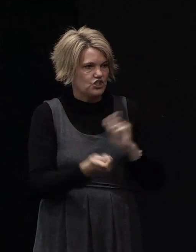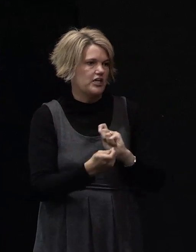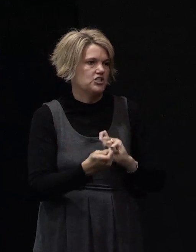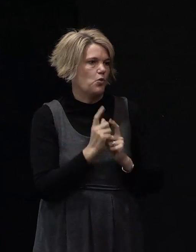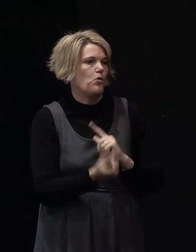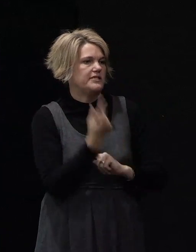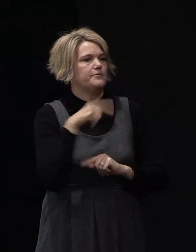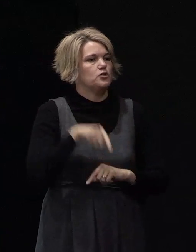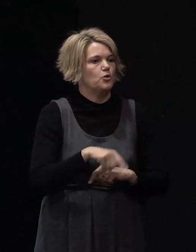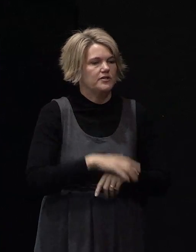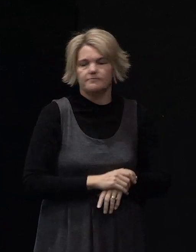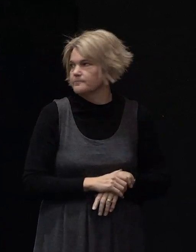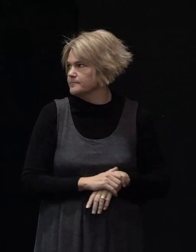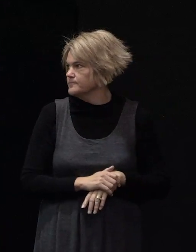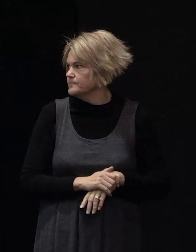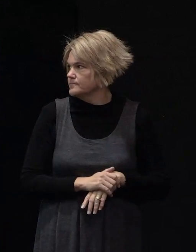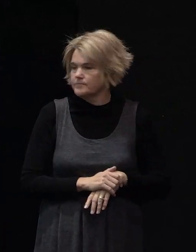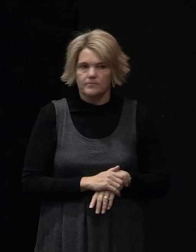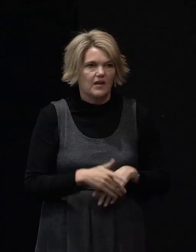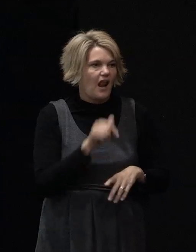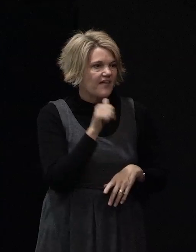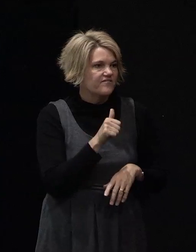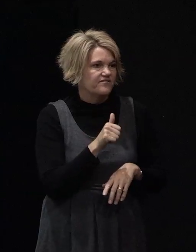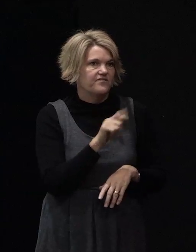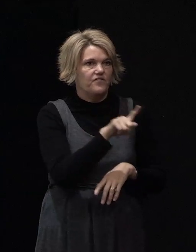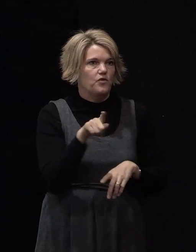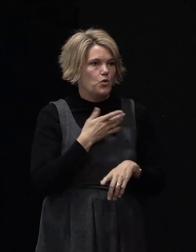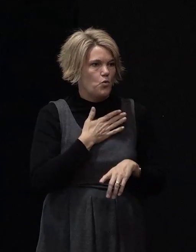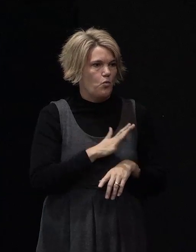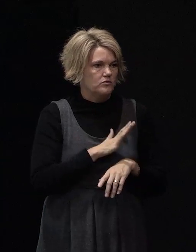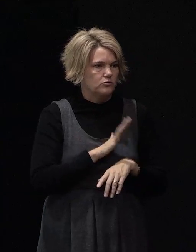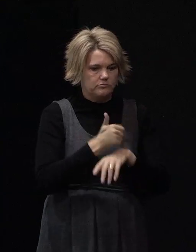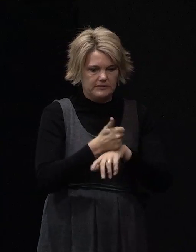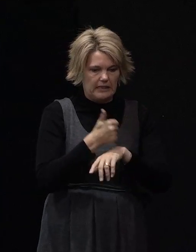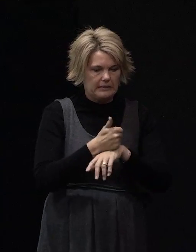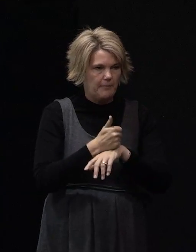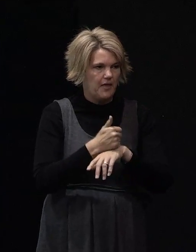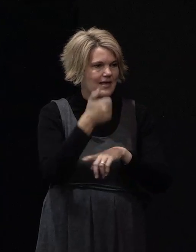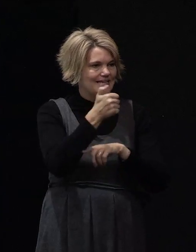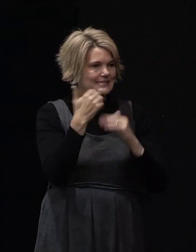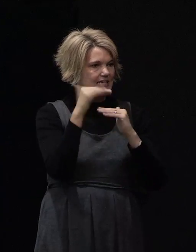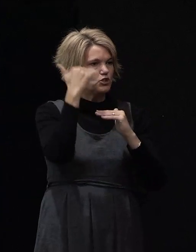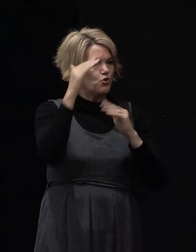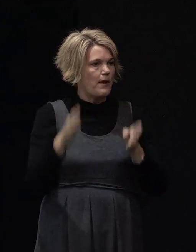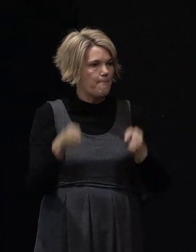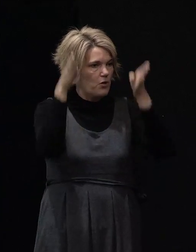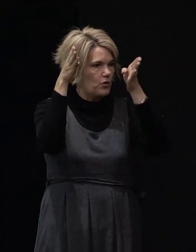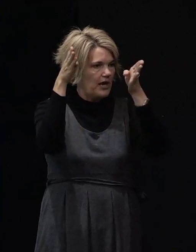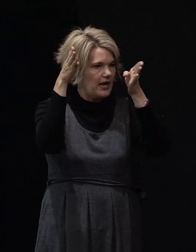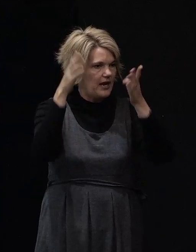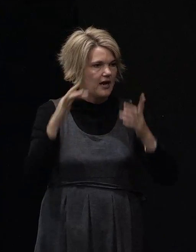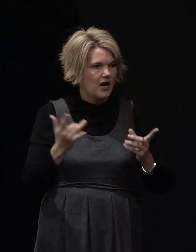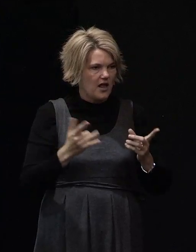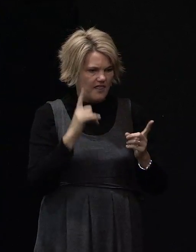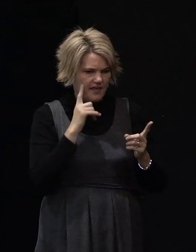which if for argument's sake you want to put a building in maybe your downtown you want to put a six storey building in you might want to think a